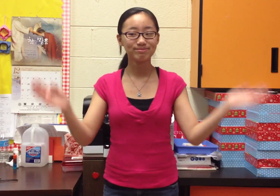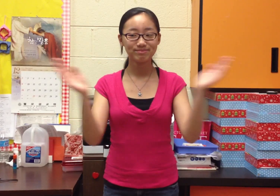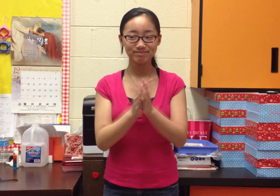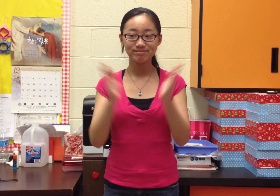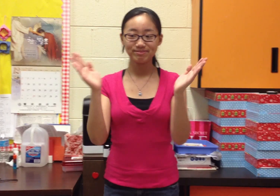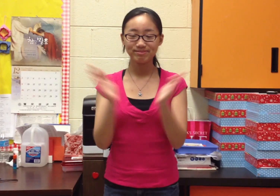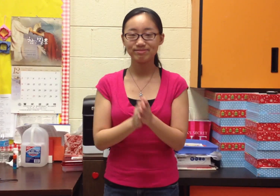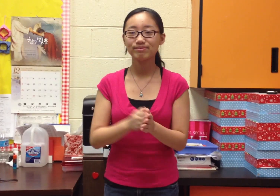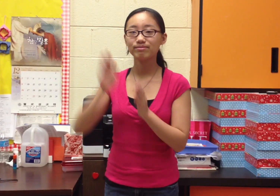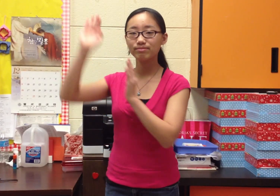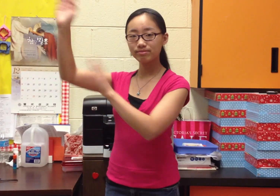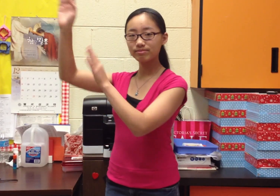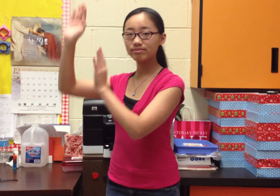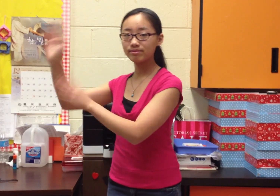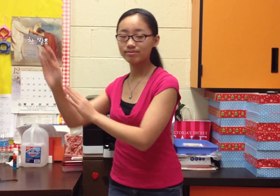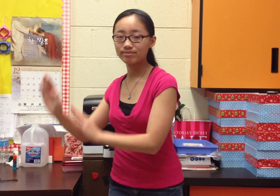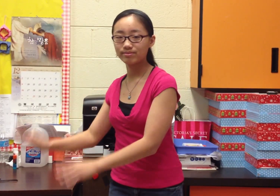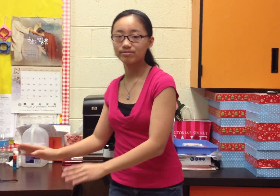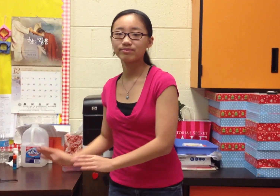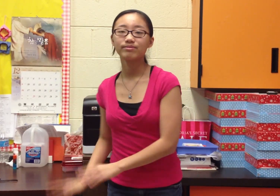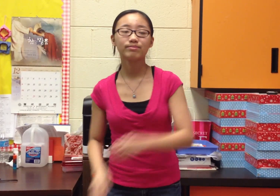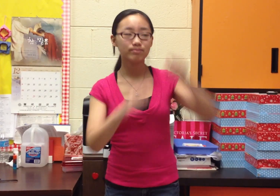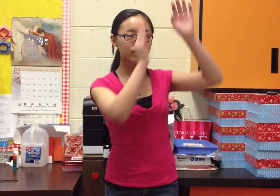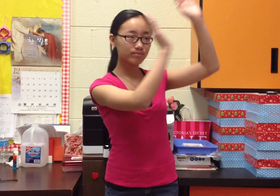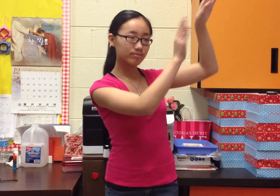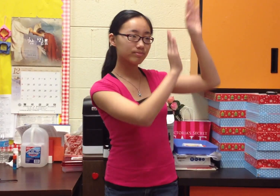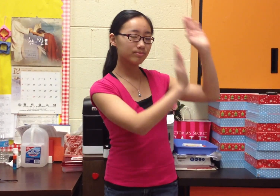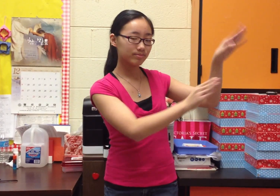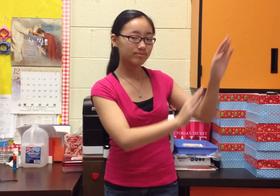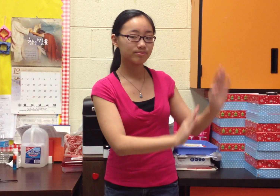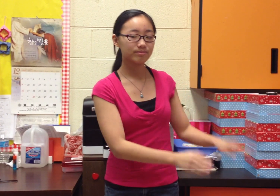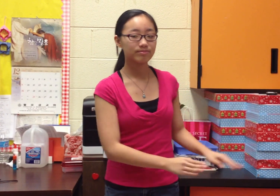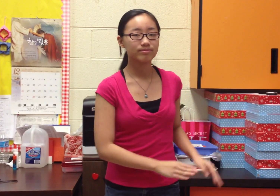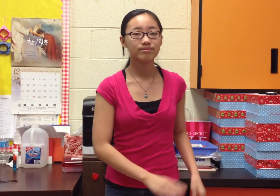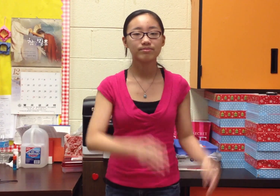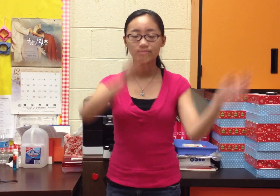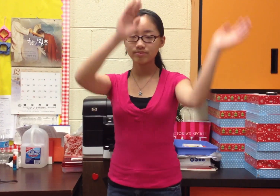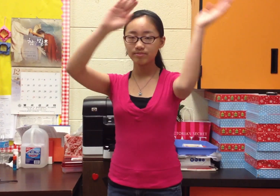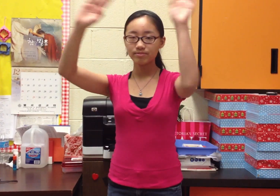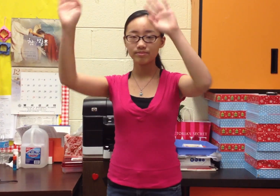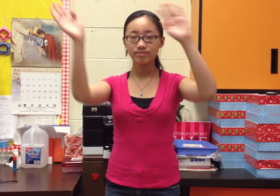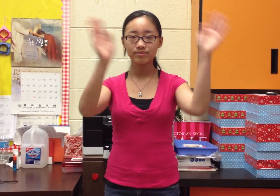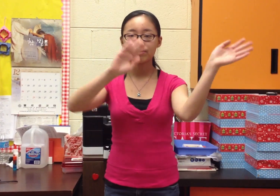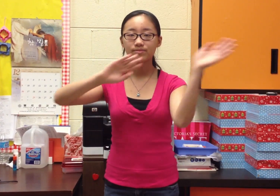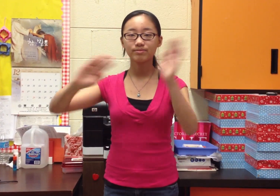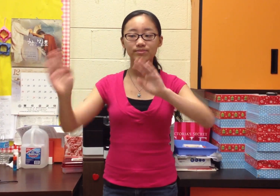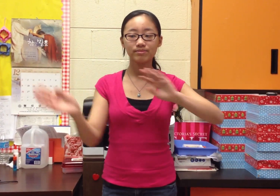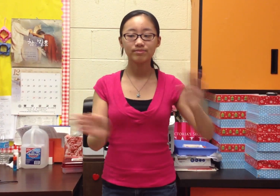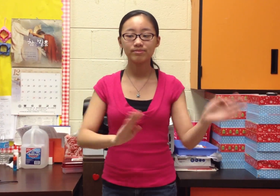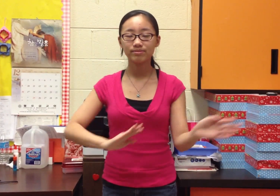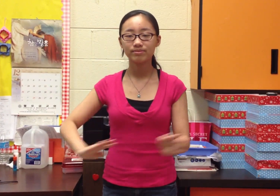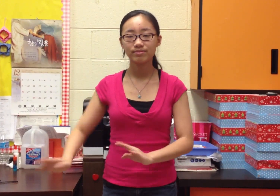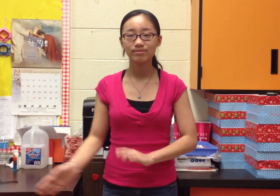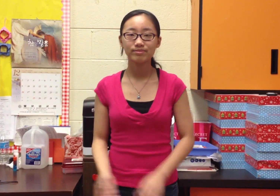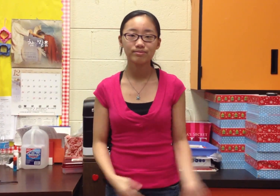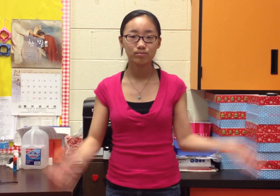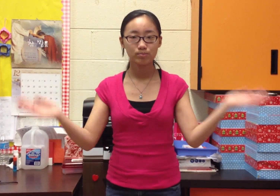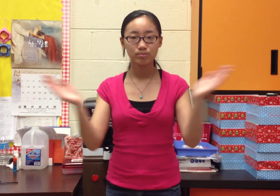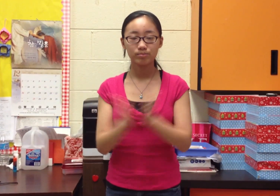kingdom He come from the glory He come from the glory He